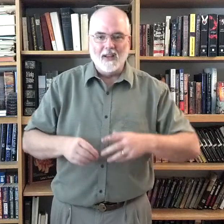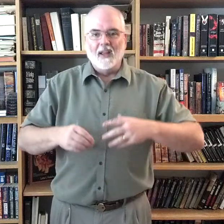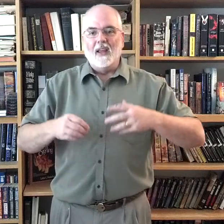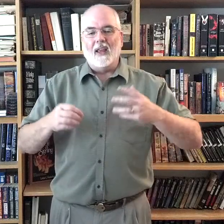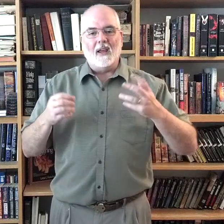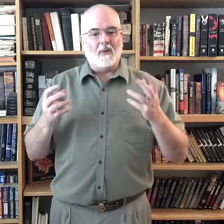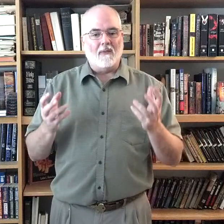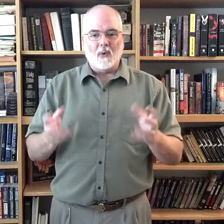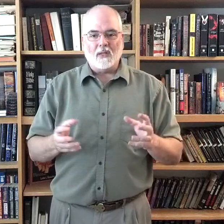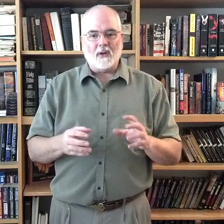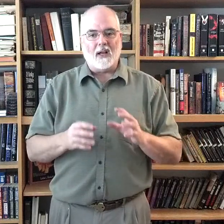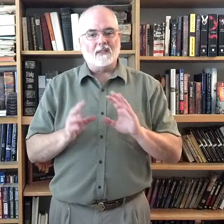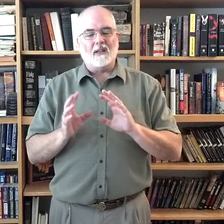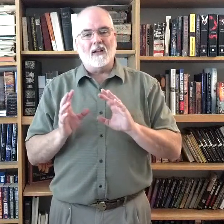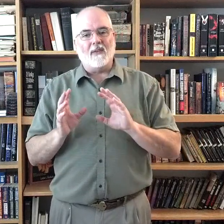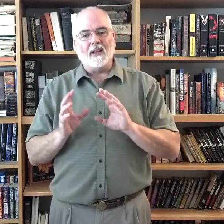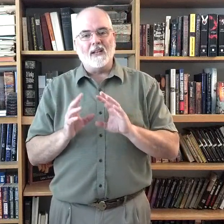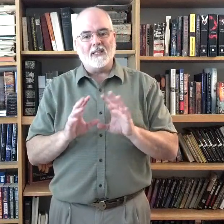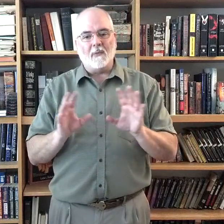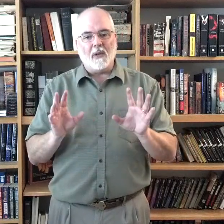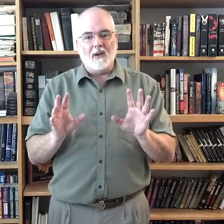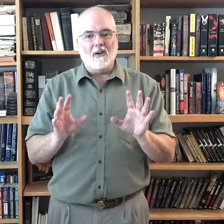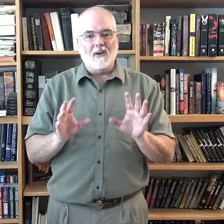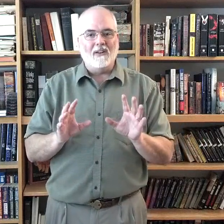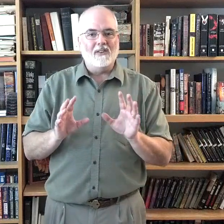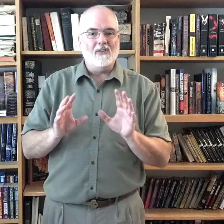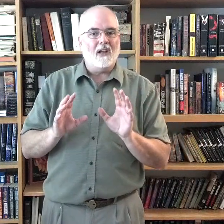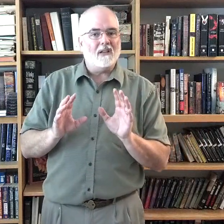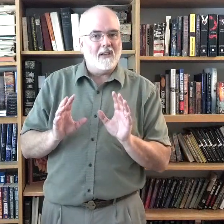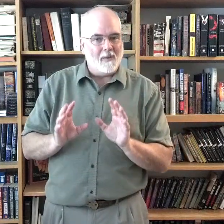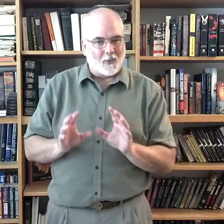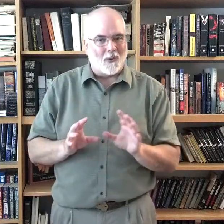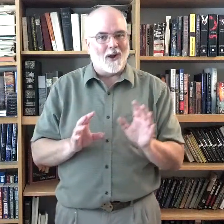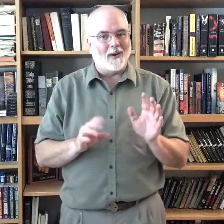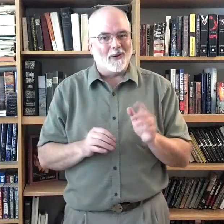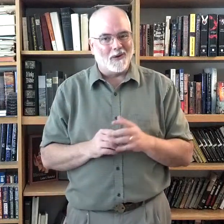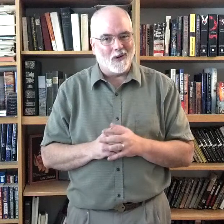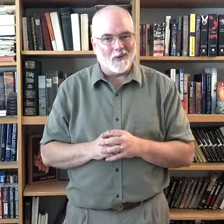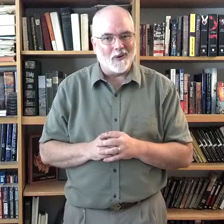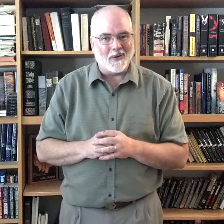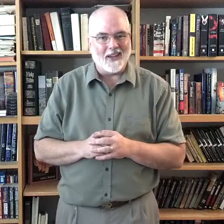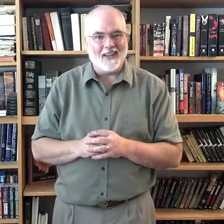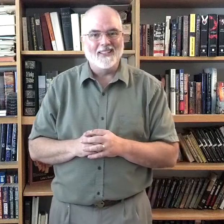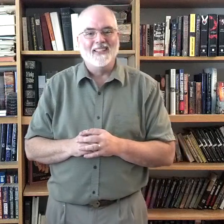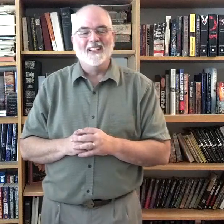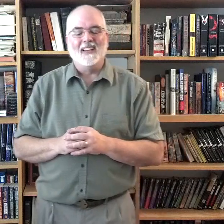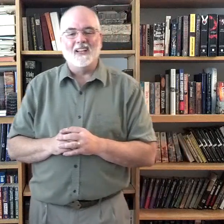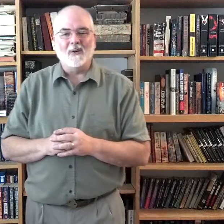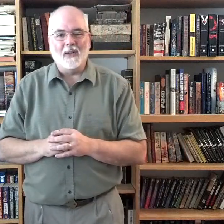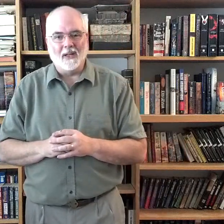and my voice cracks. If I disappear, just keep right on going, okay? Here we go.